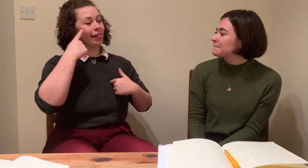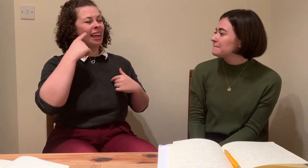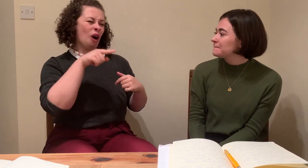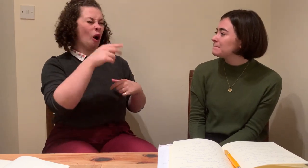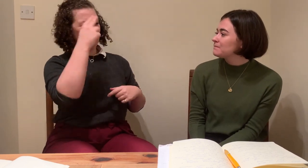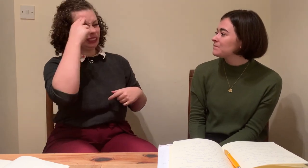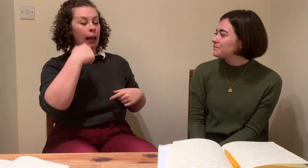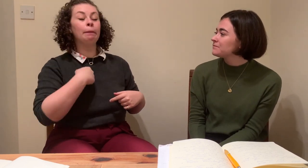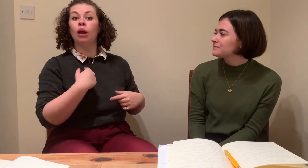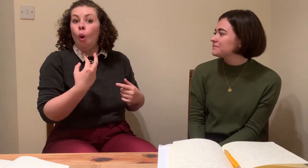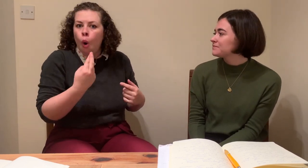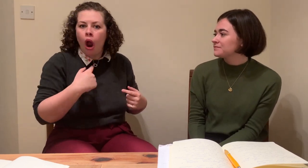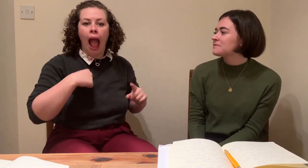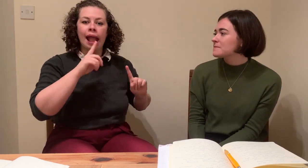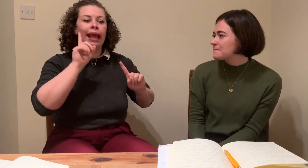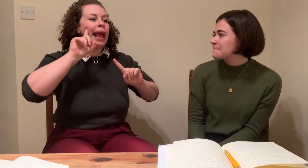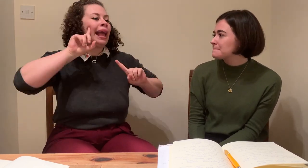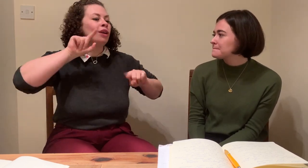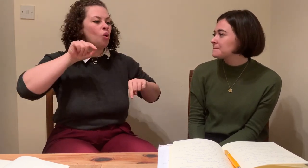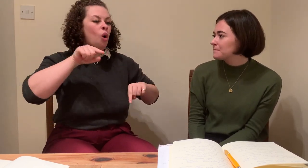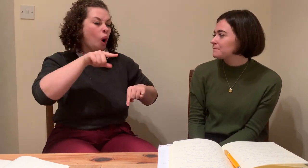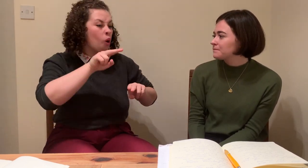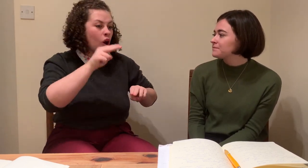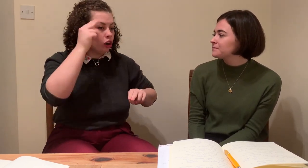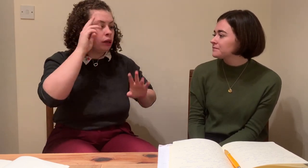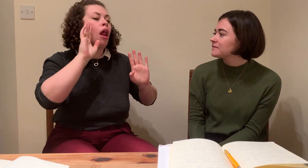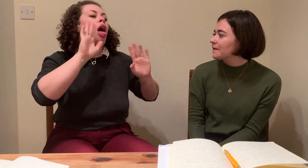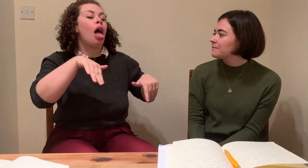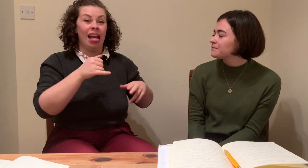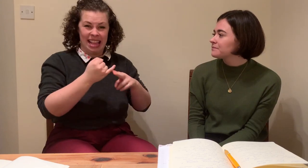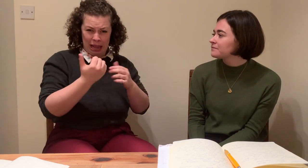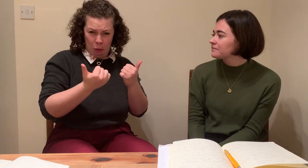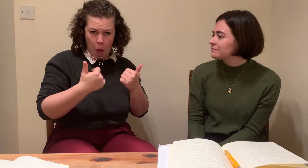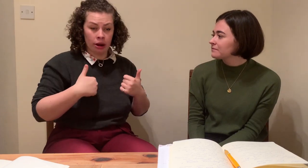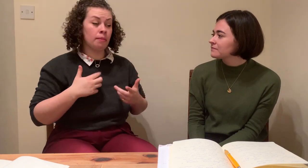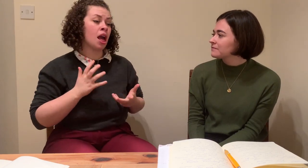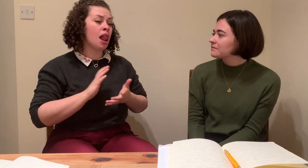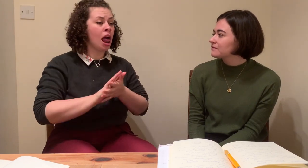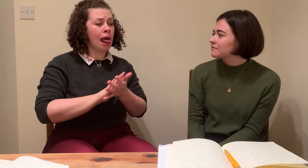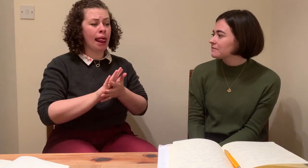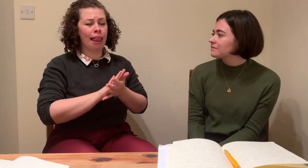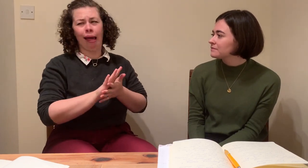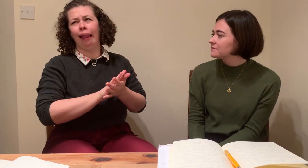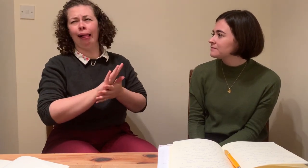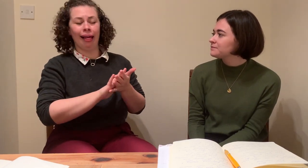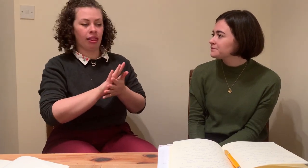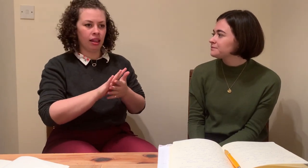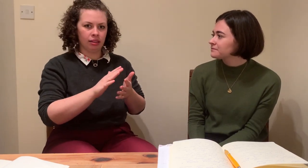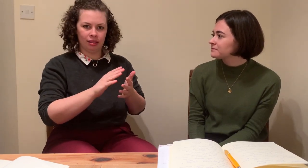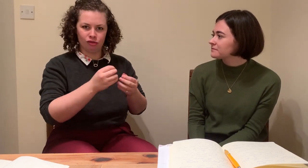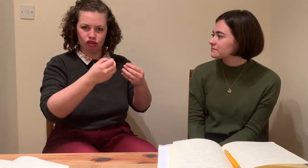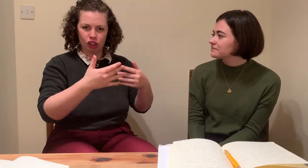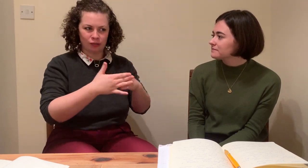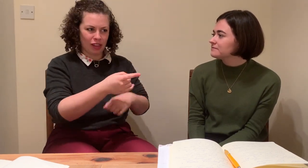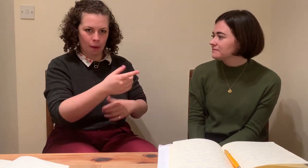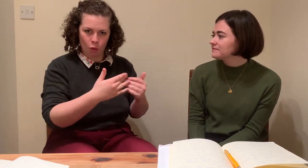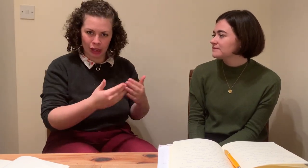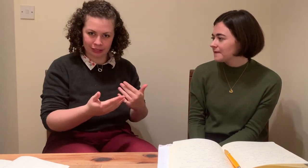yeah. Yeah, I forgot about that. And we had a deaf interpreter there translating from Irish sign language to international sign. And it was quite an interesting experience. I think